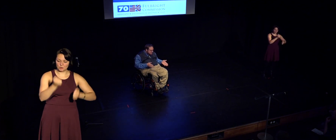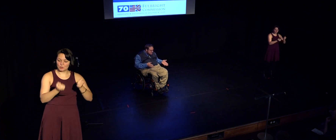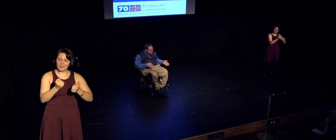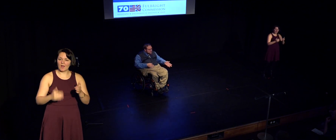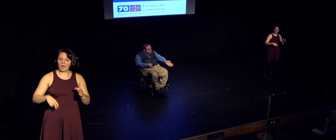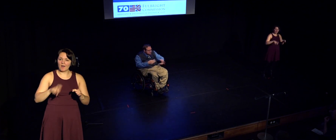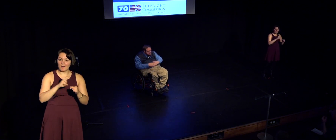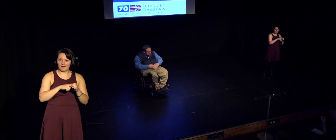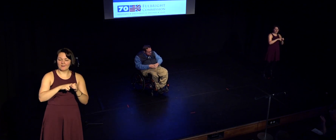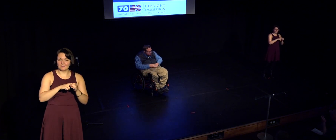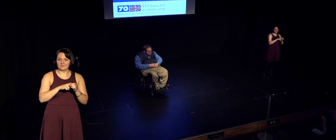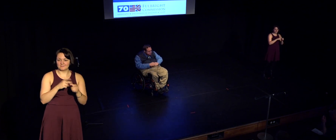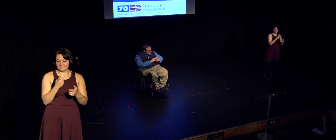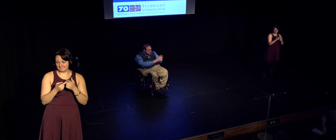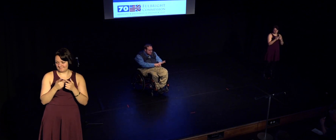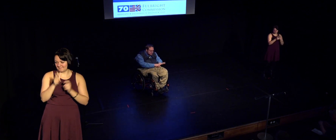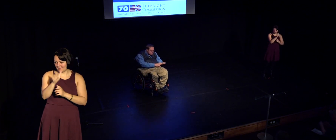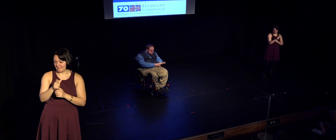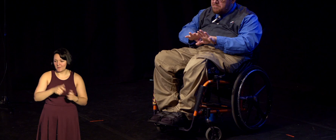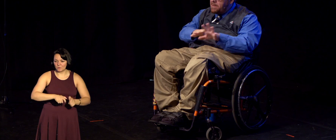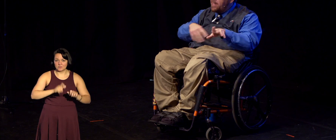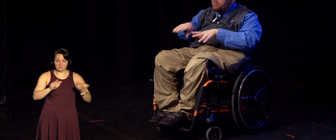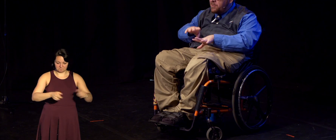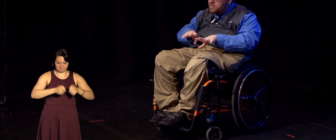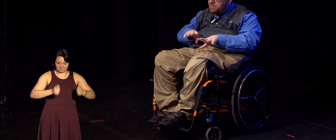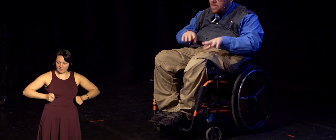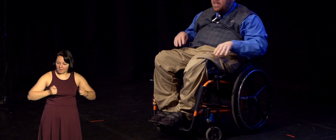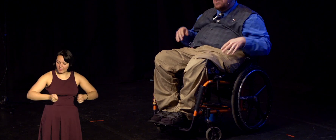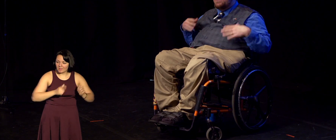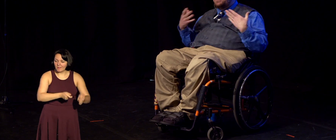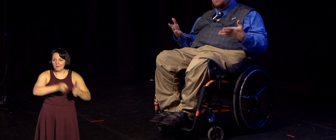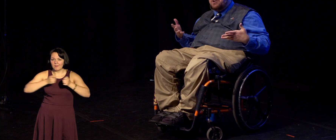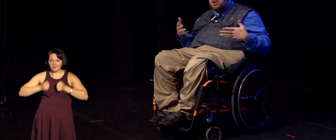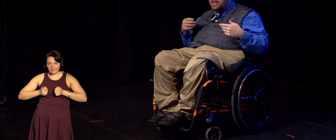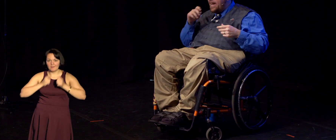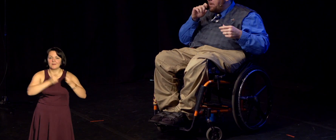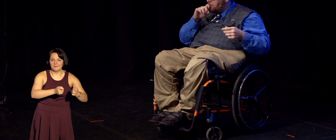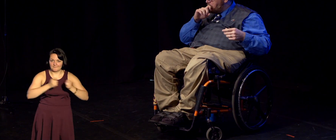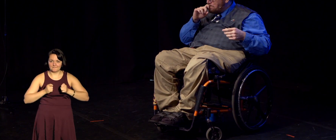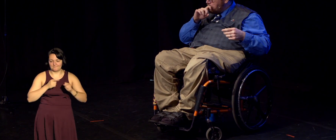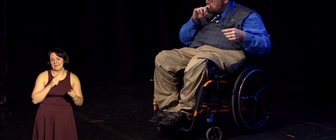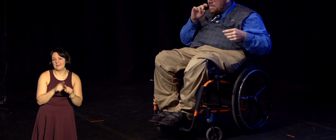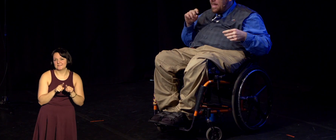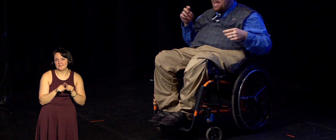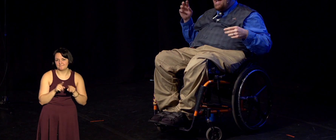and someone else would take my chair apart, put it in the trunk. Same thing in reverse. So I'm sitting in the car one day,